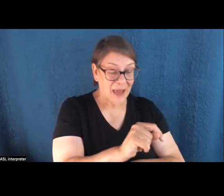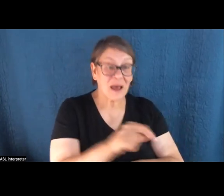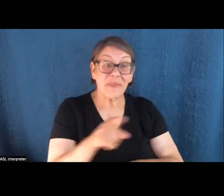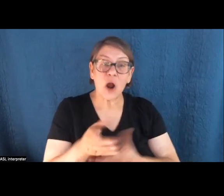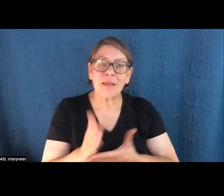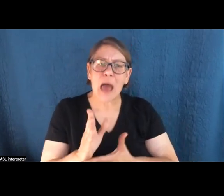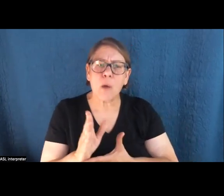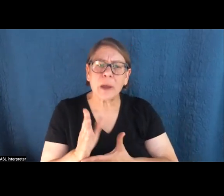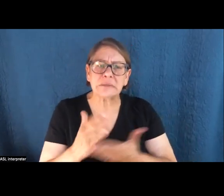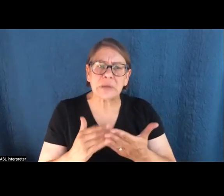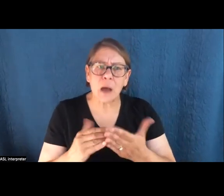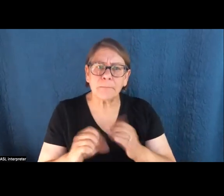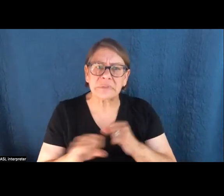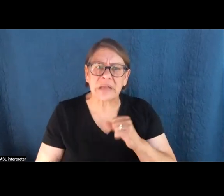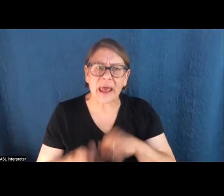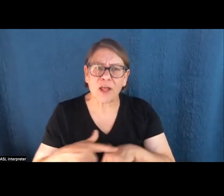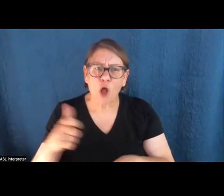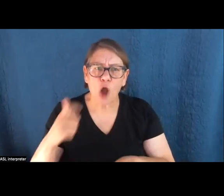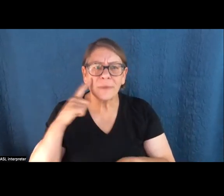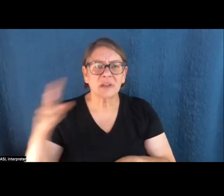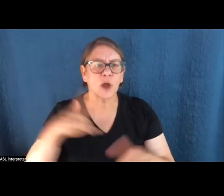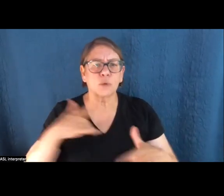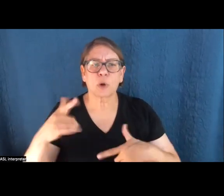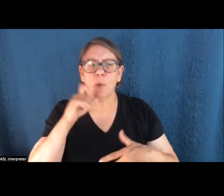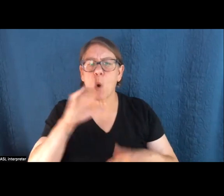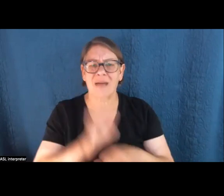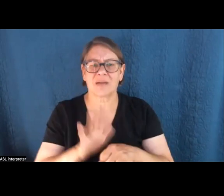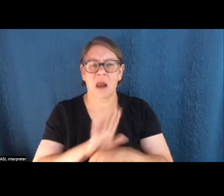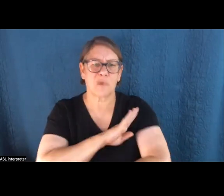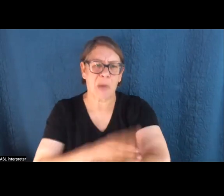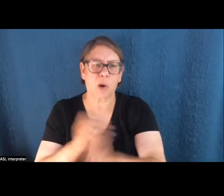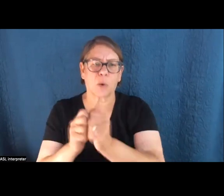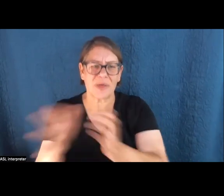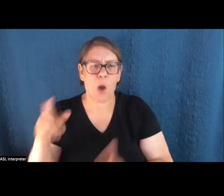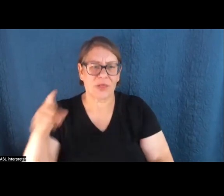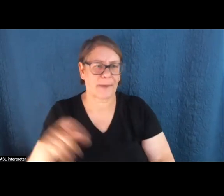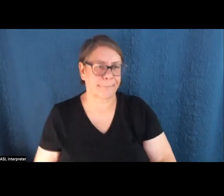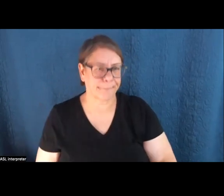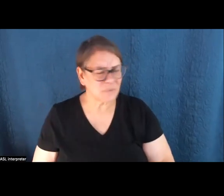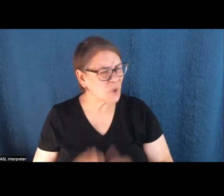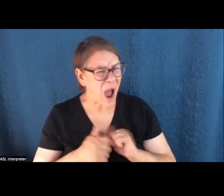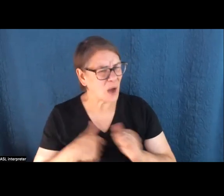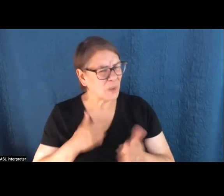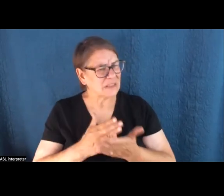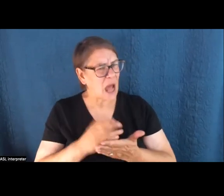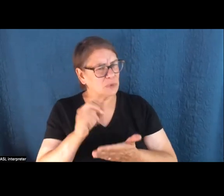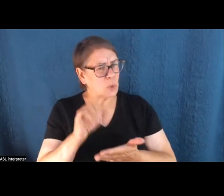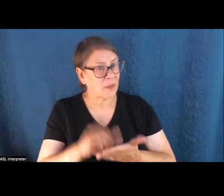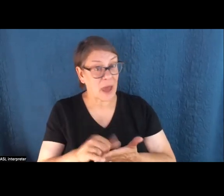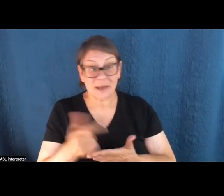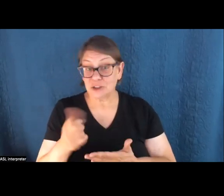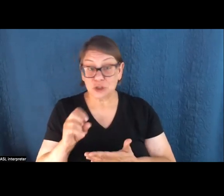close, stay open longer, because they're worried that we'll not have enough power without them. So how do we stop doing that? Is it, is it geothermal